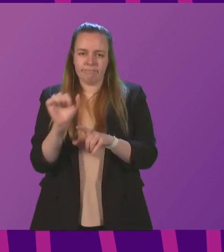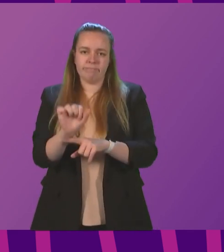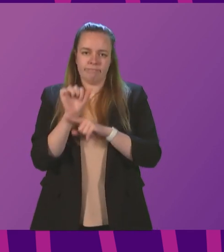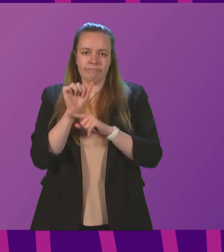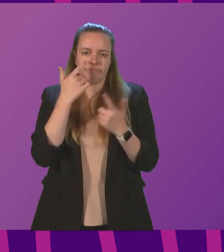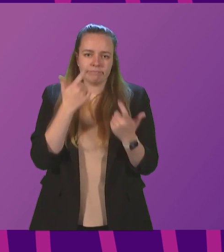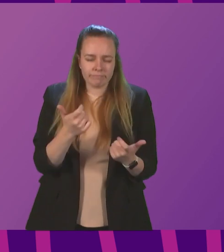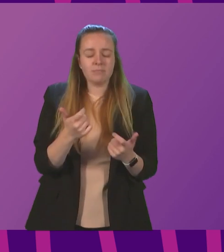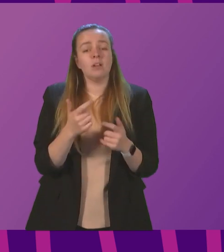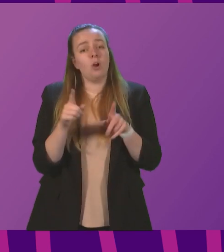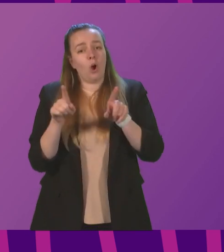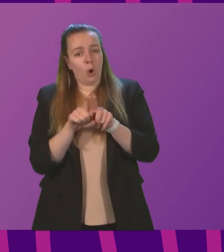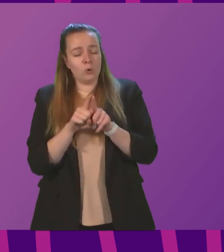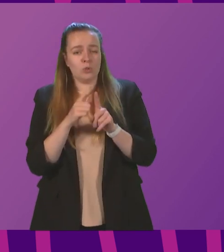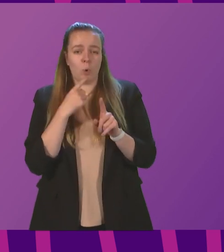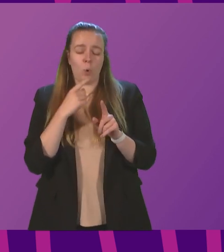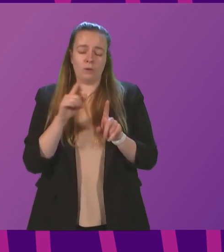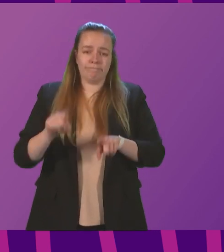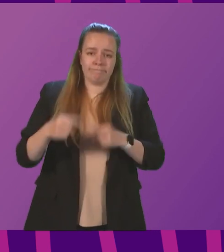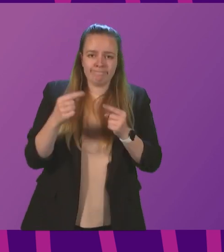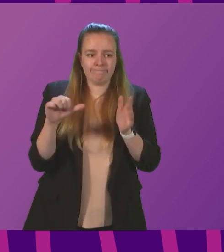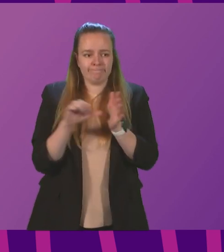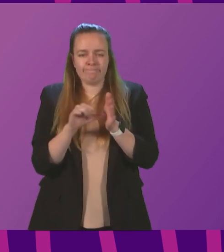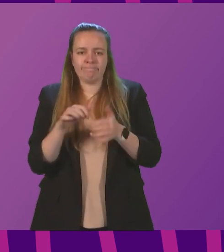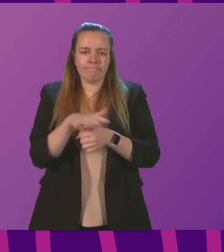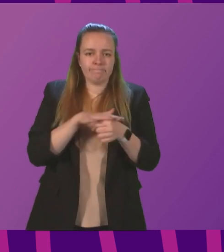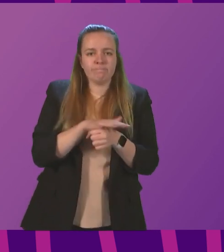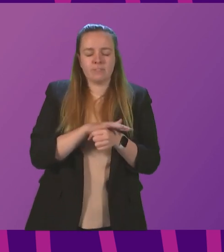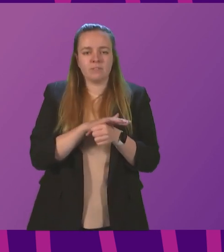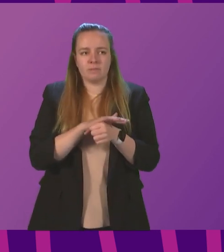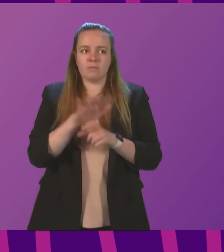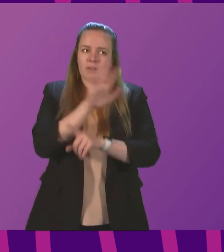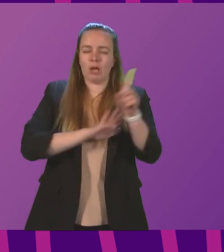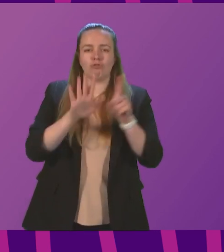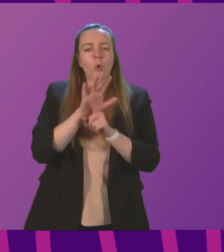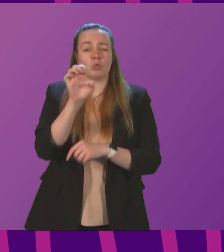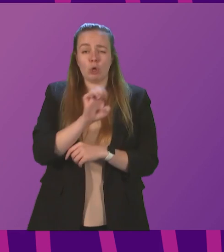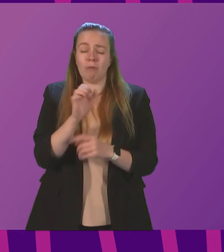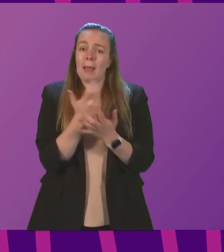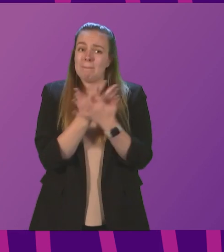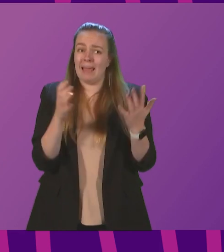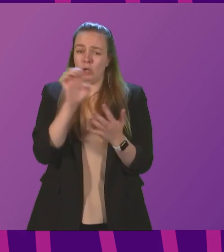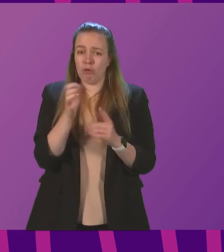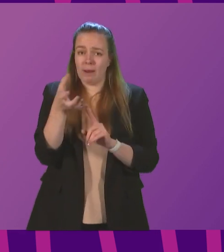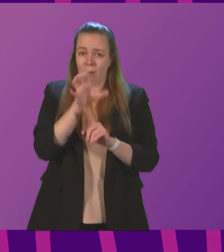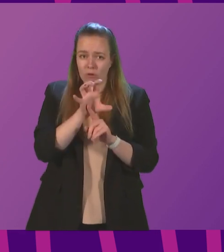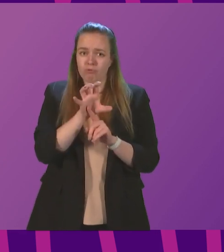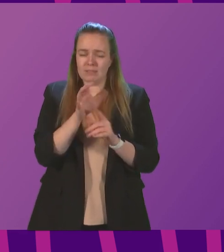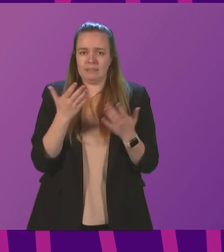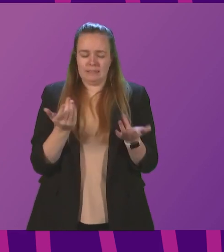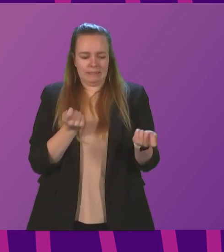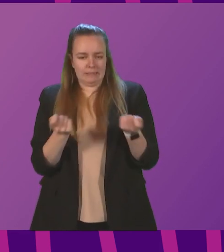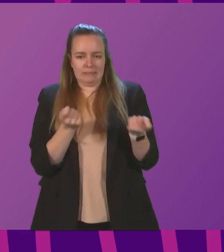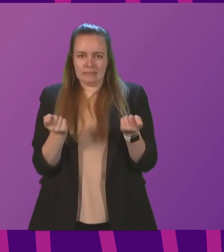So too does the challenging situation being experienced again across Europe. Several European countries are currently dealing